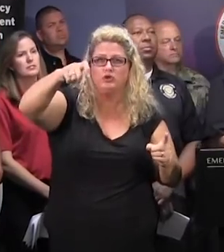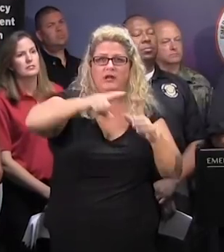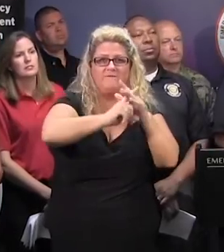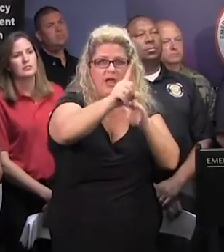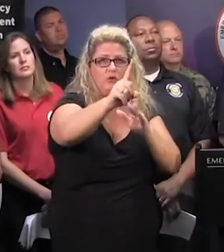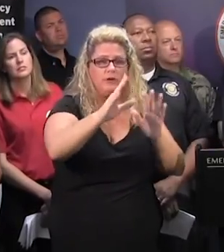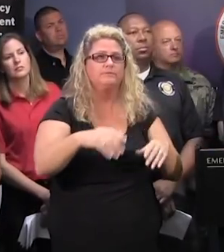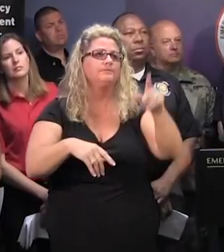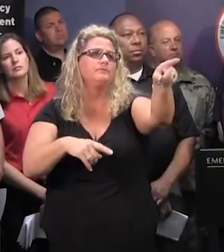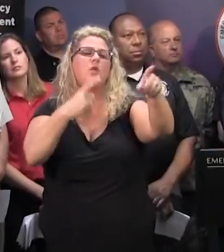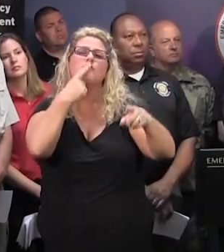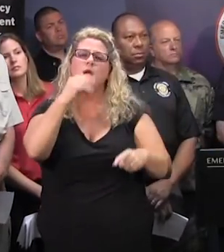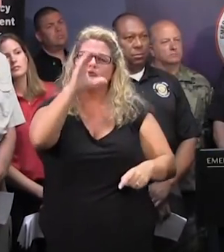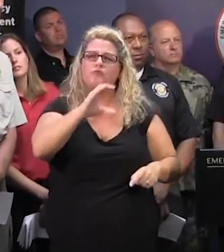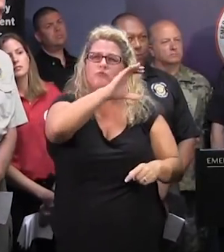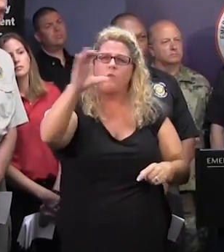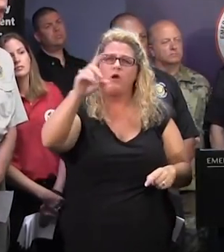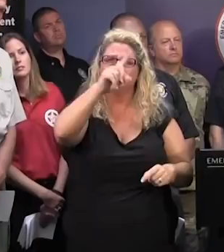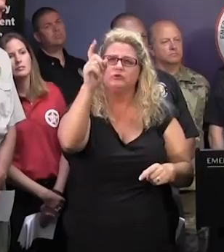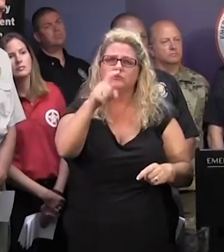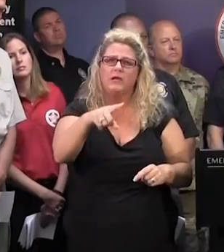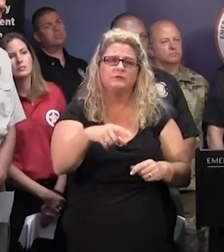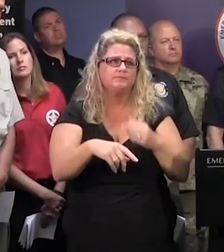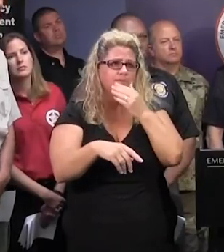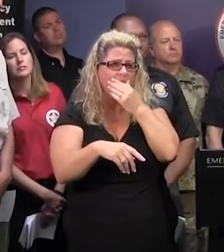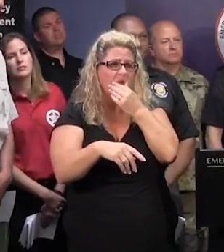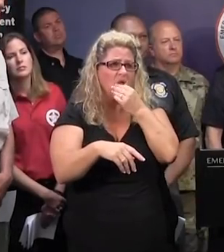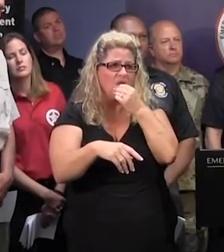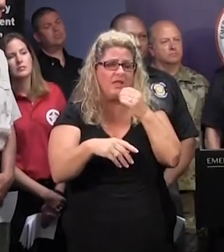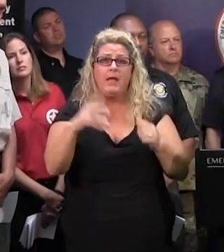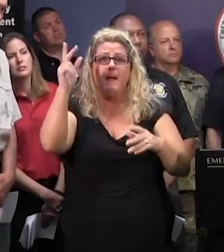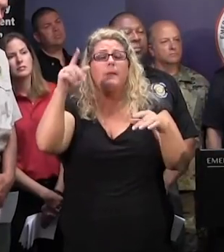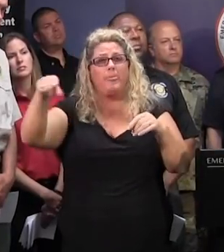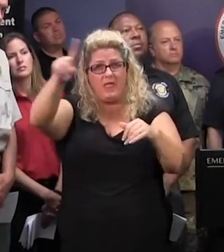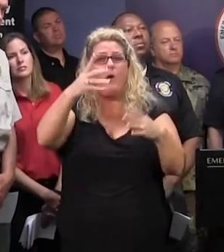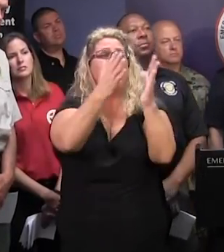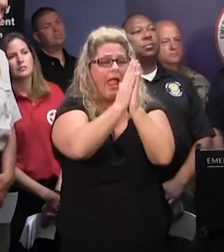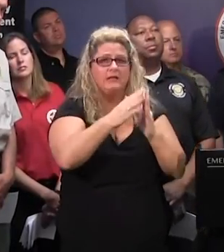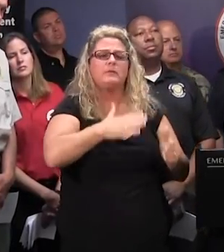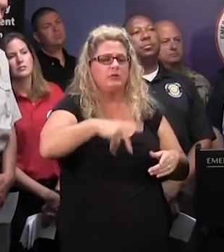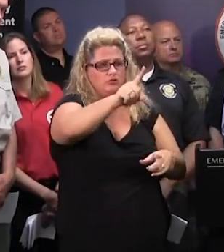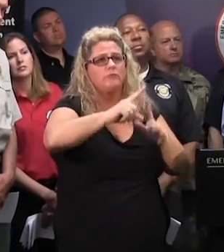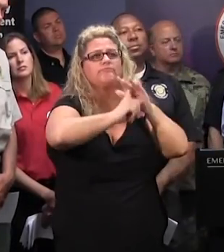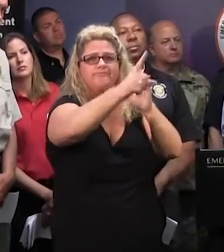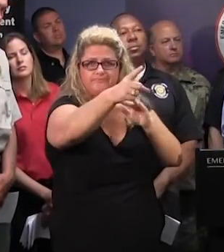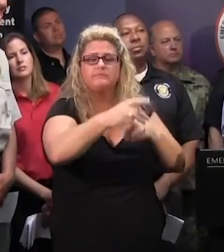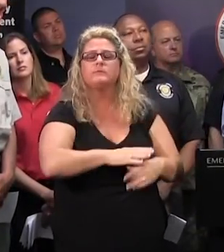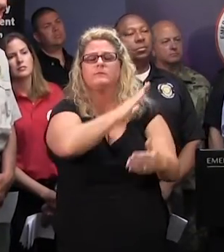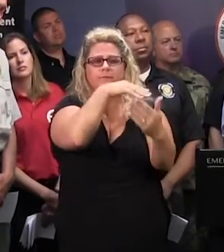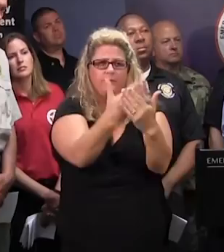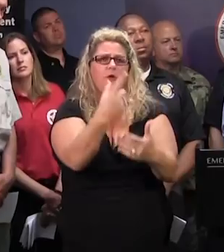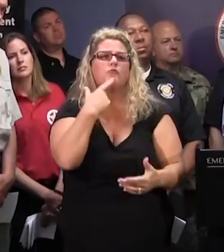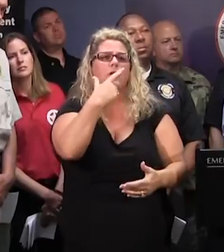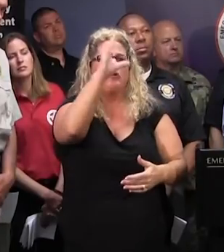back to my Red Cross question, you know, these people were asked to evacuate their homes and then they get to the Red Cross and there's no place for them